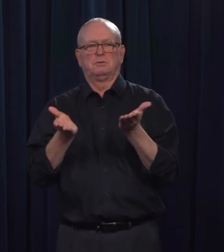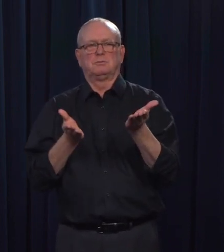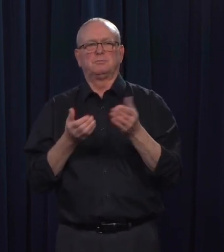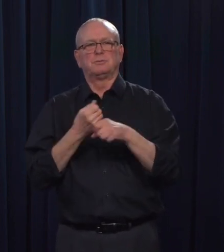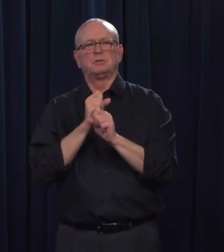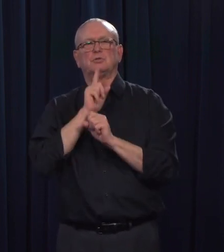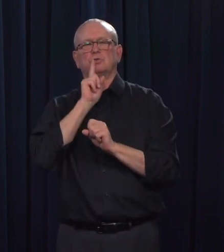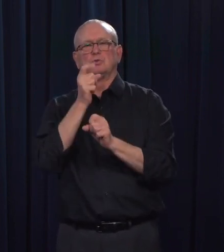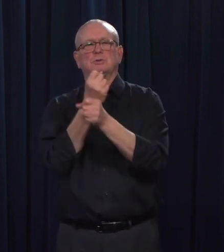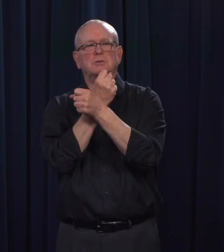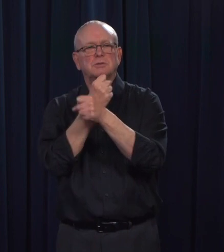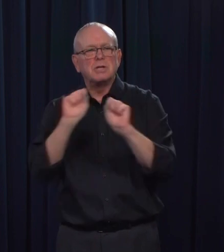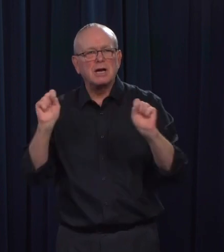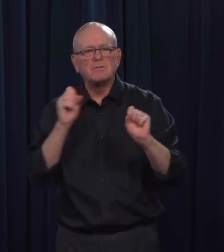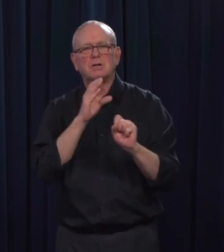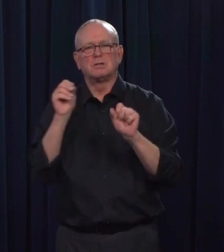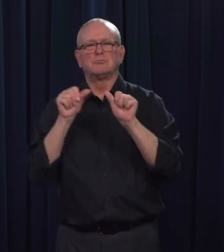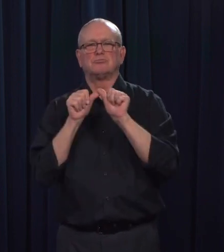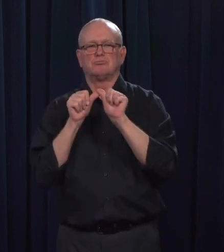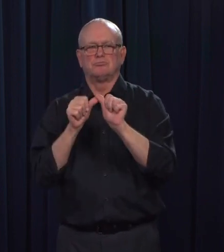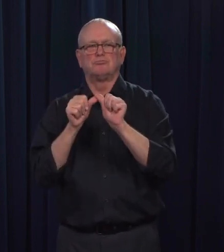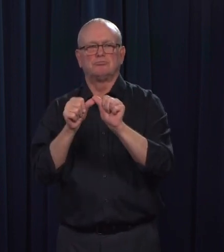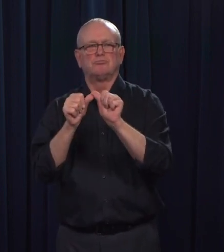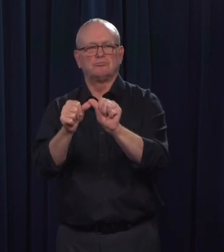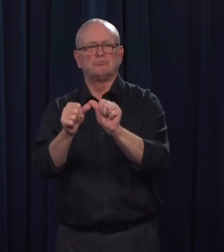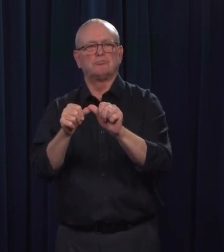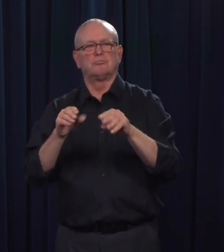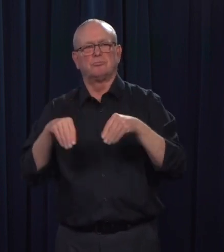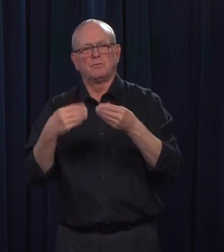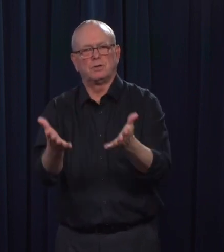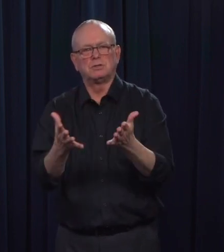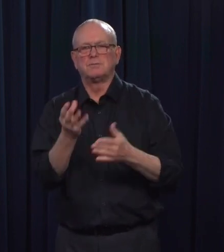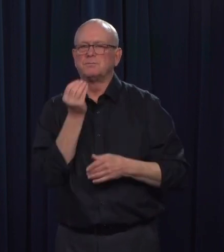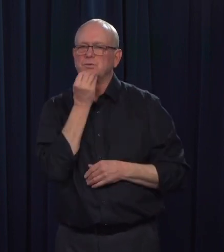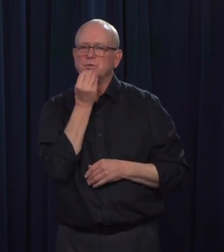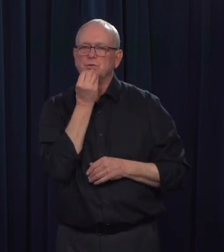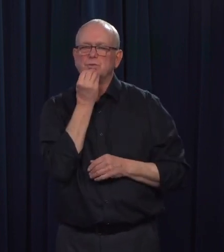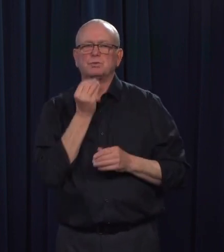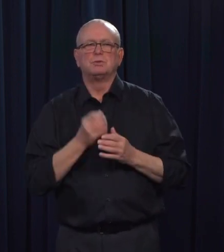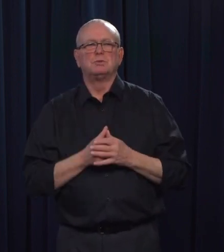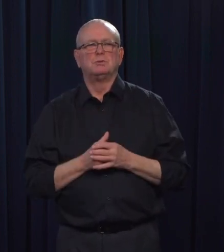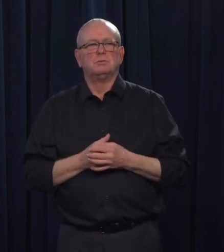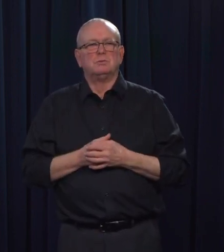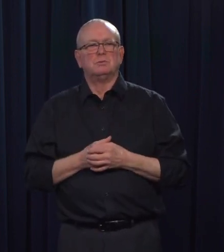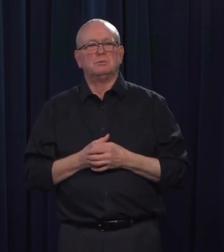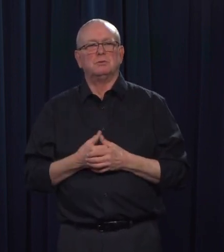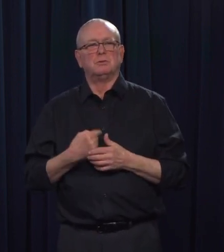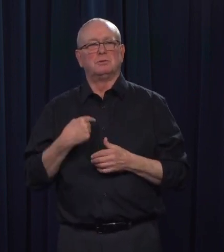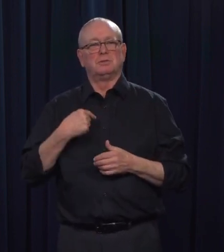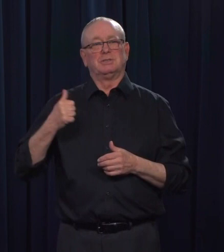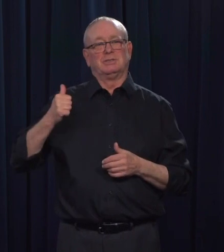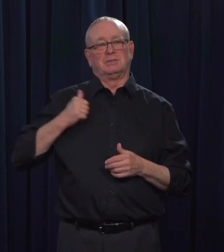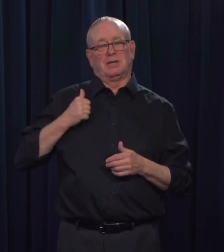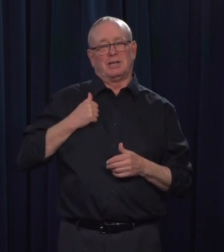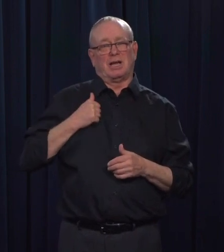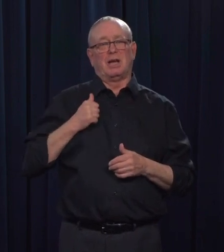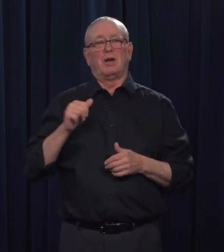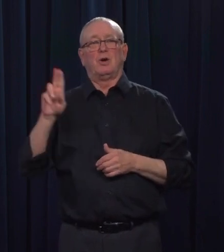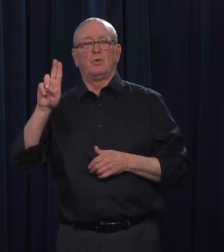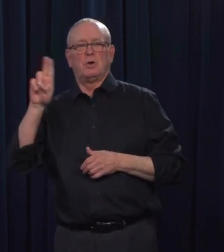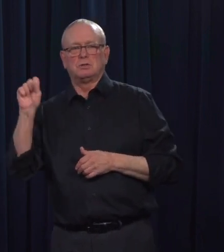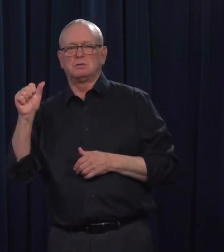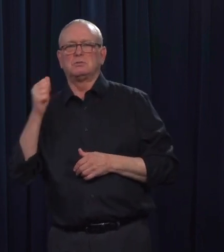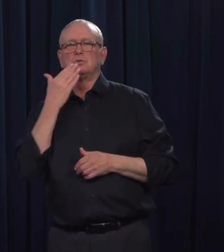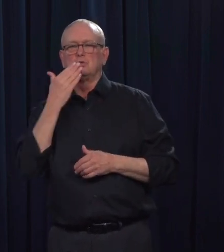maintaining a strong and open trade relationship between Canada and the U.S. for movement of essential goods across our border.